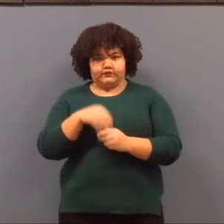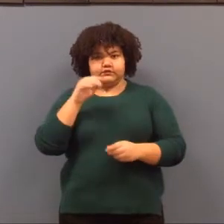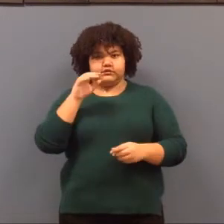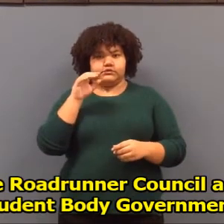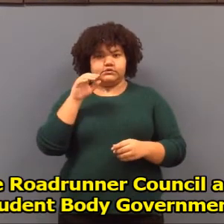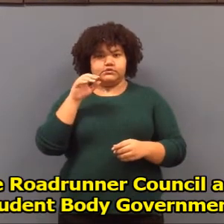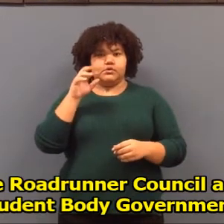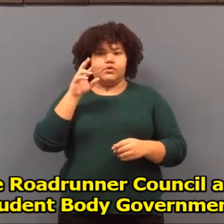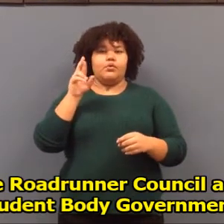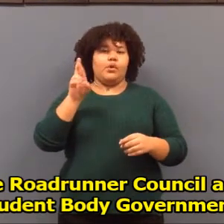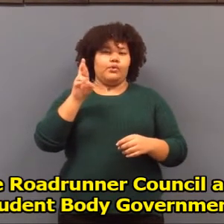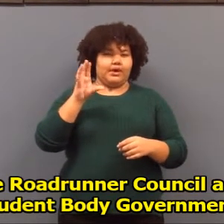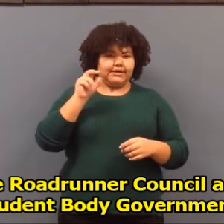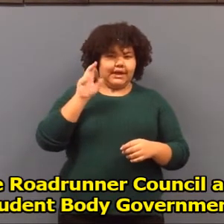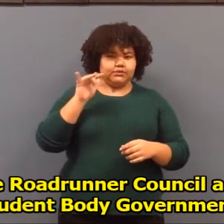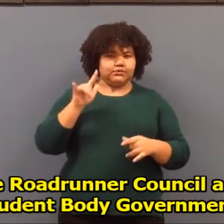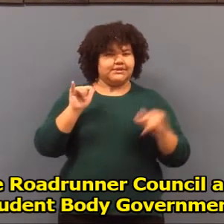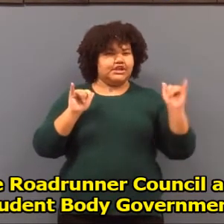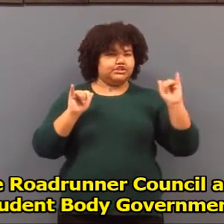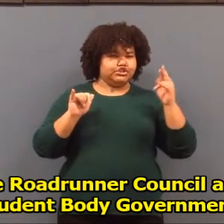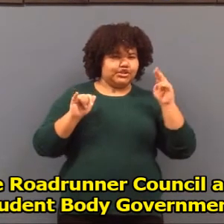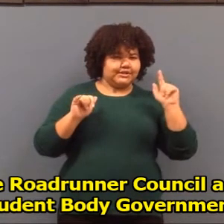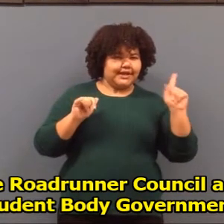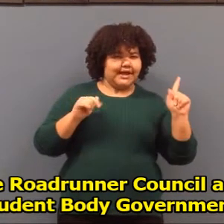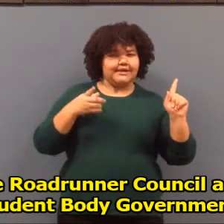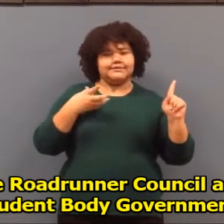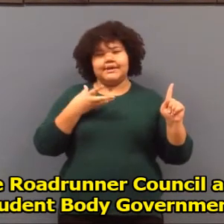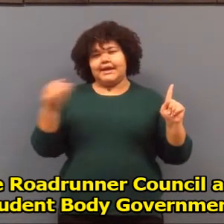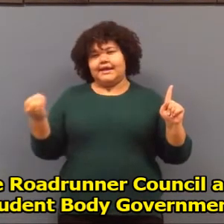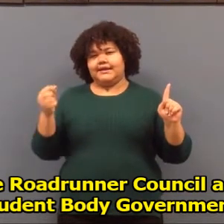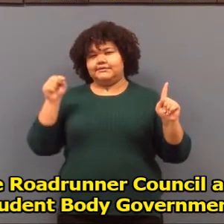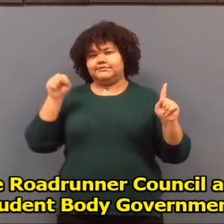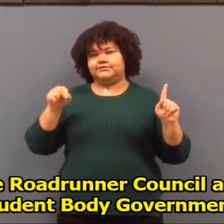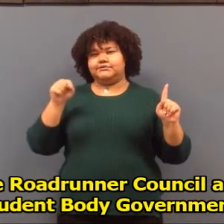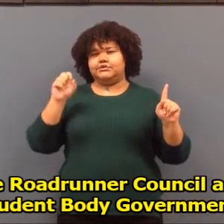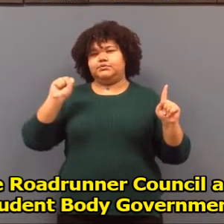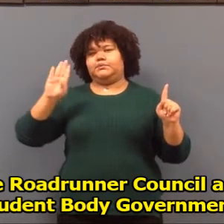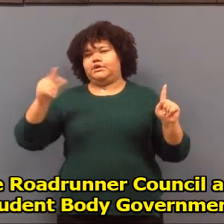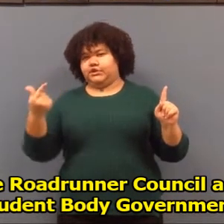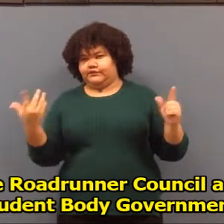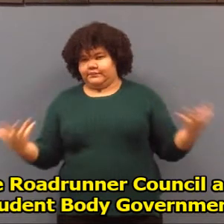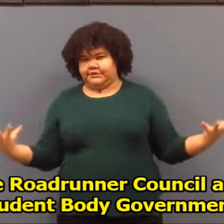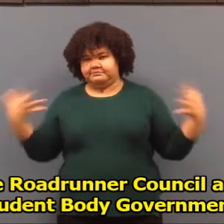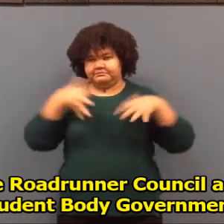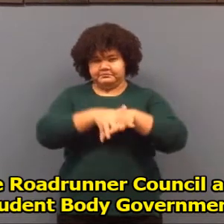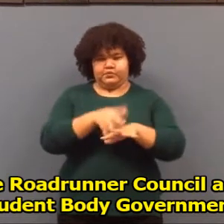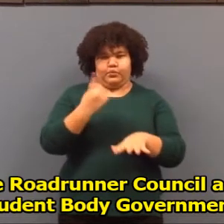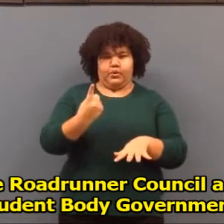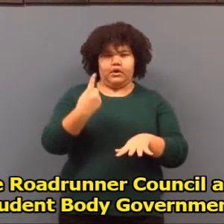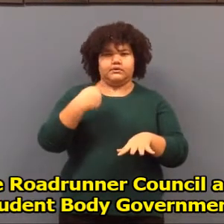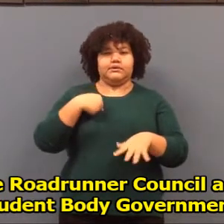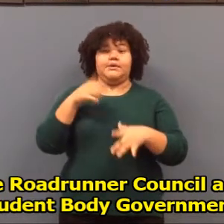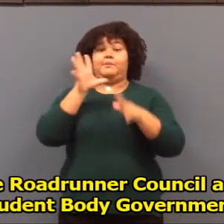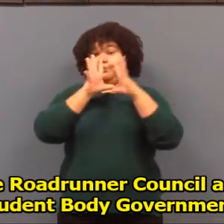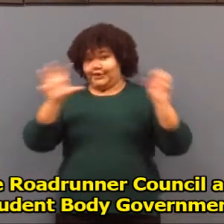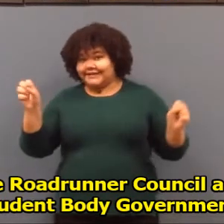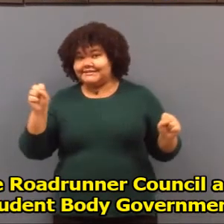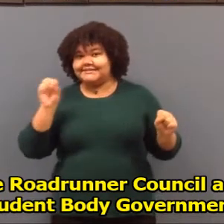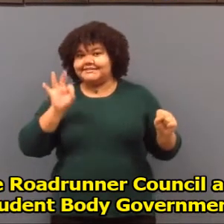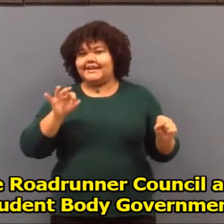I am involved in the Road Runner Council as well as Junior NAD and Student Body